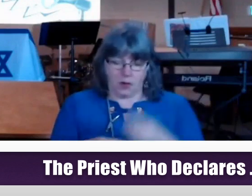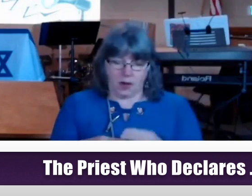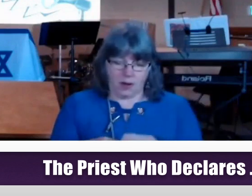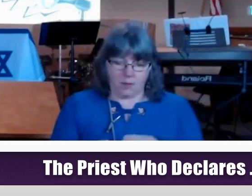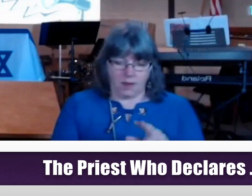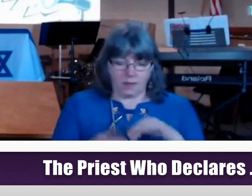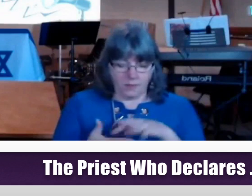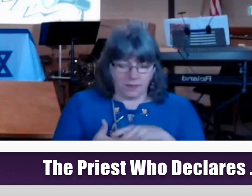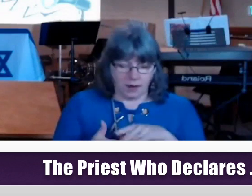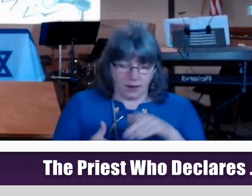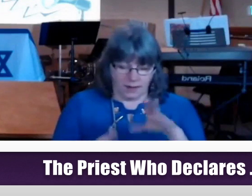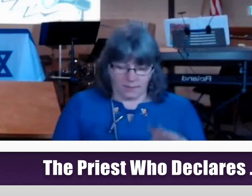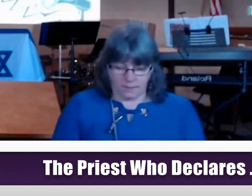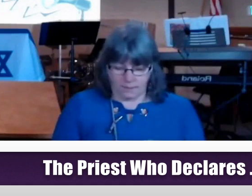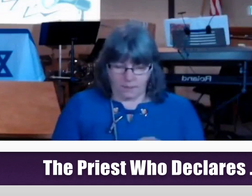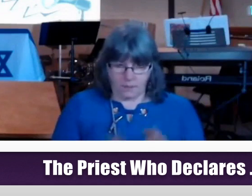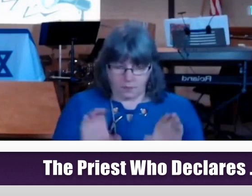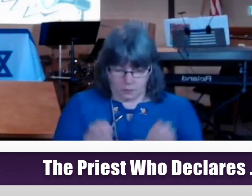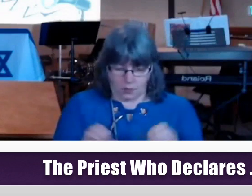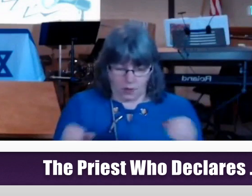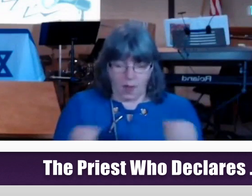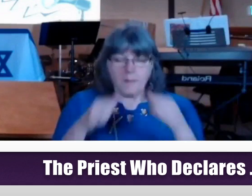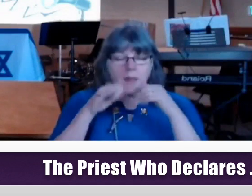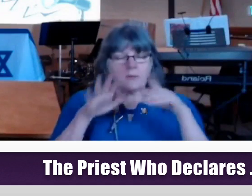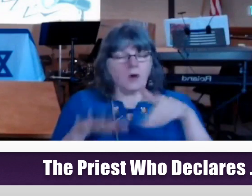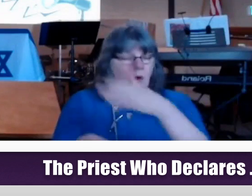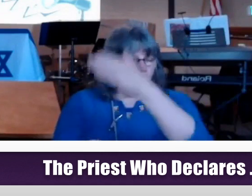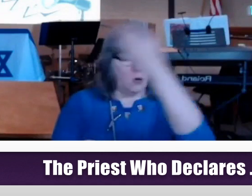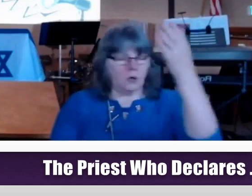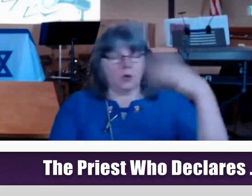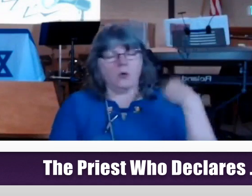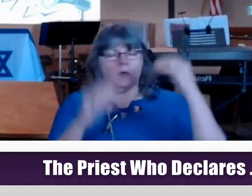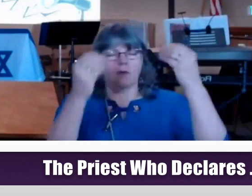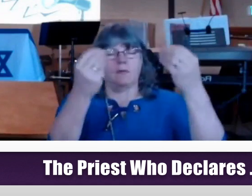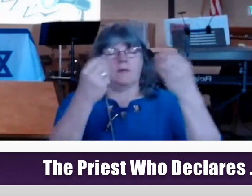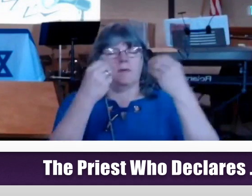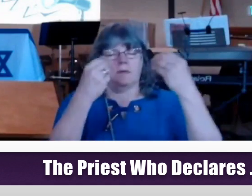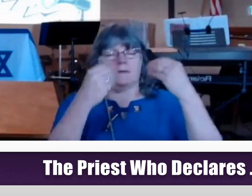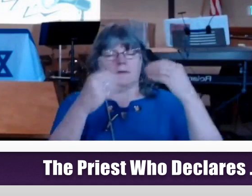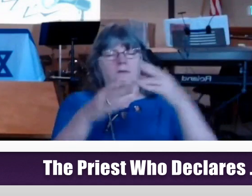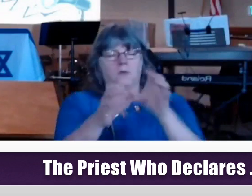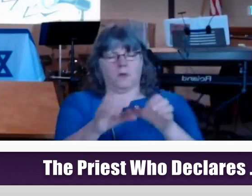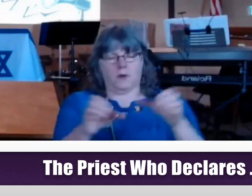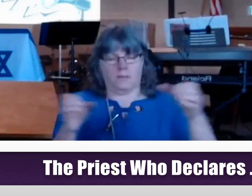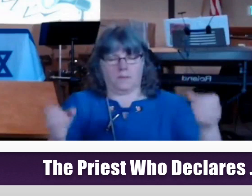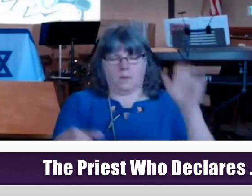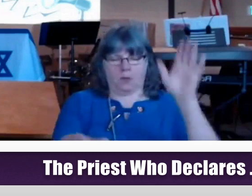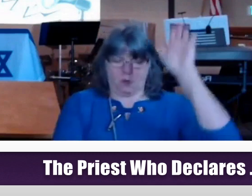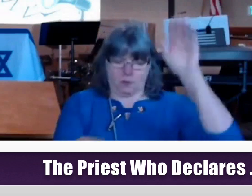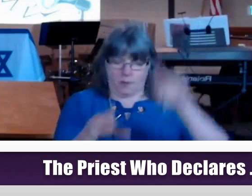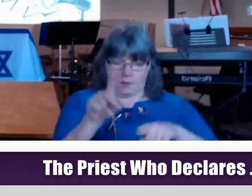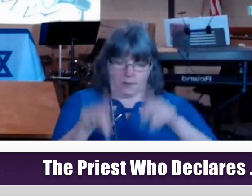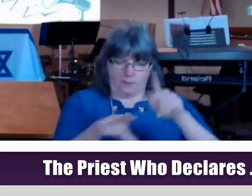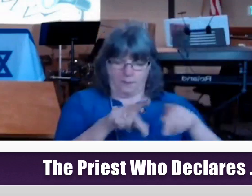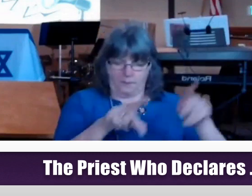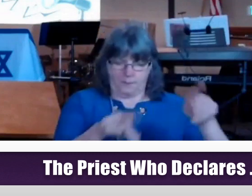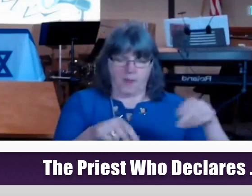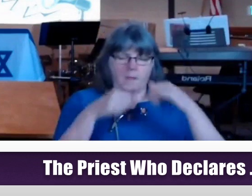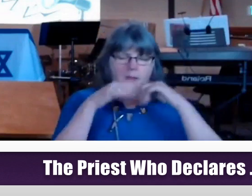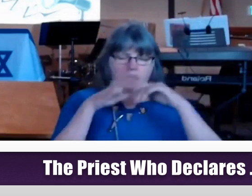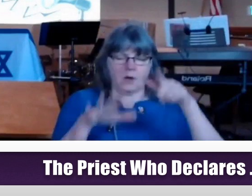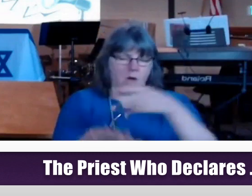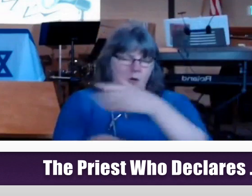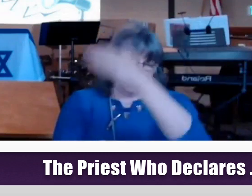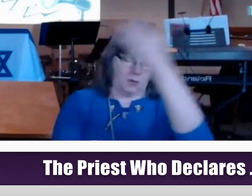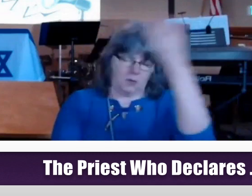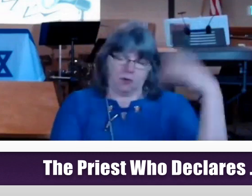according to sect Blessed are you, Lord, who teaches Torah to his people of greater Israel Blessed are you, O Lord, our God, King of